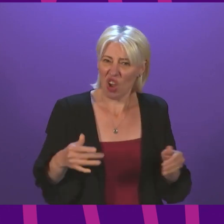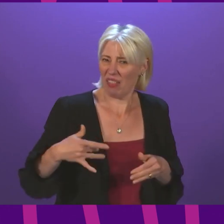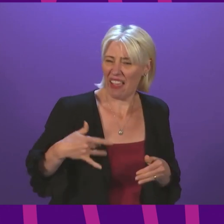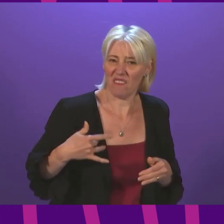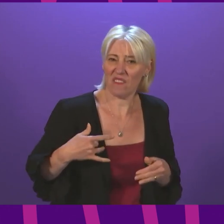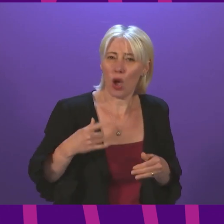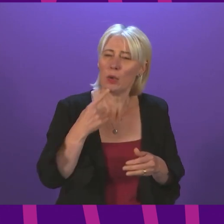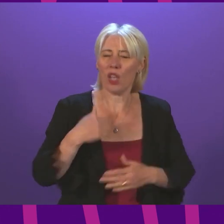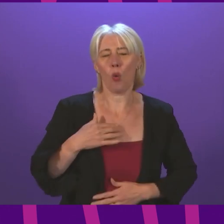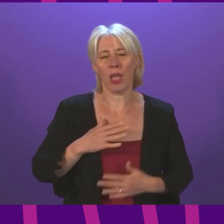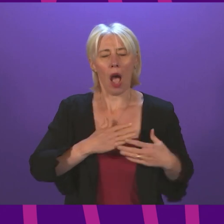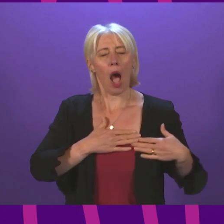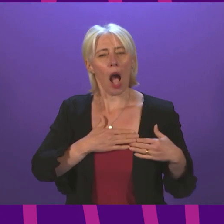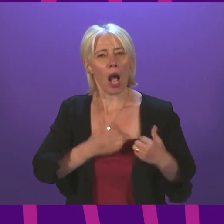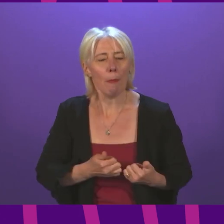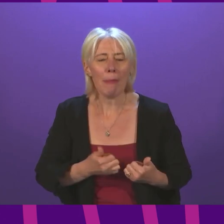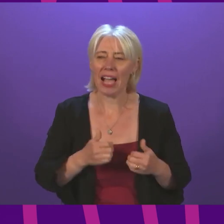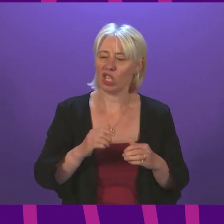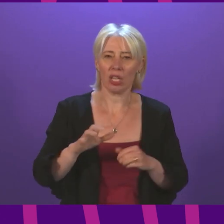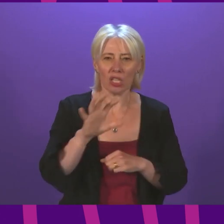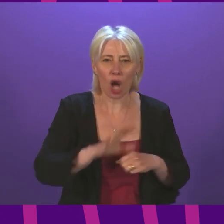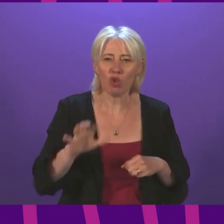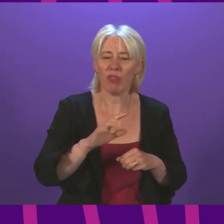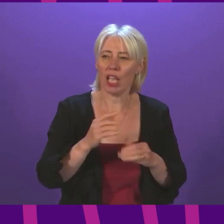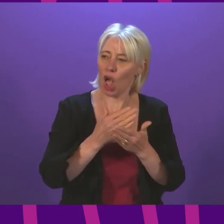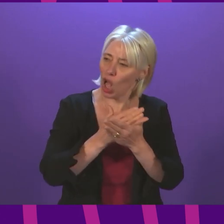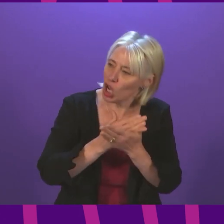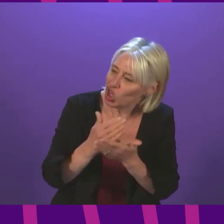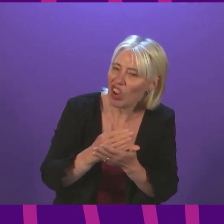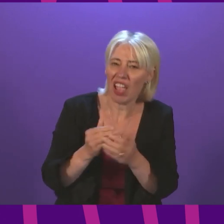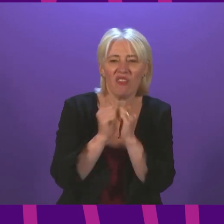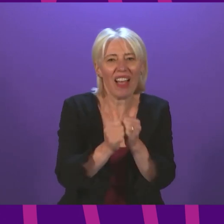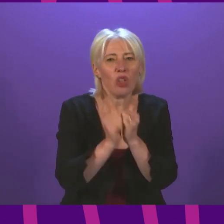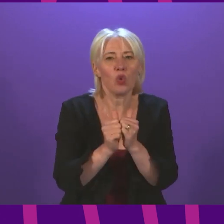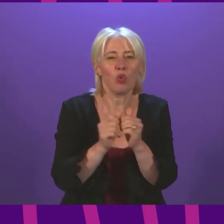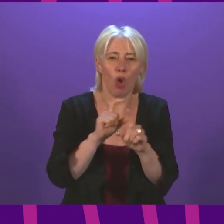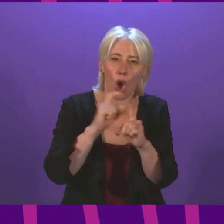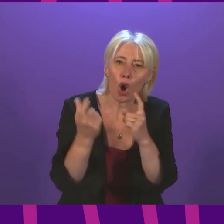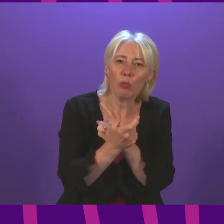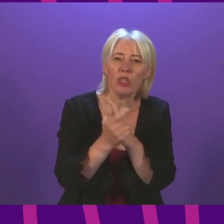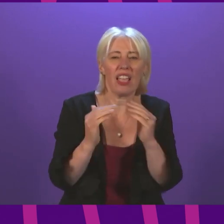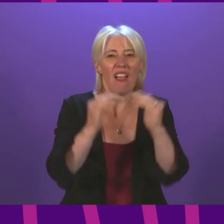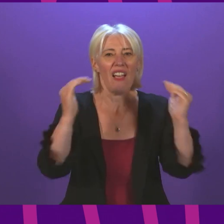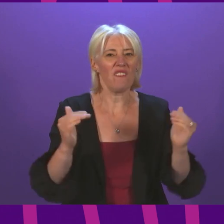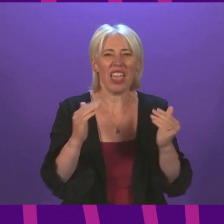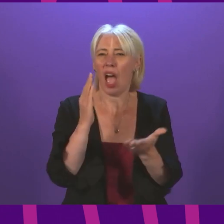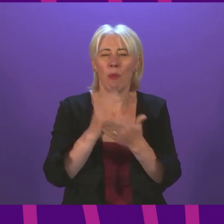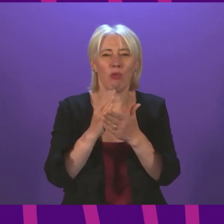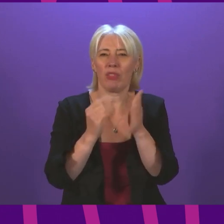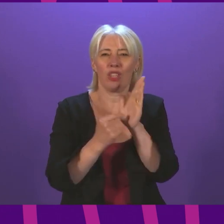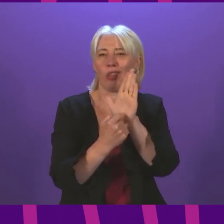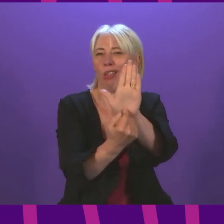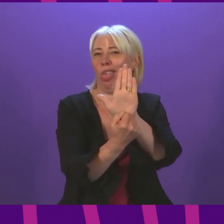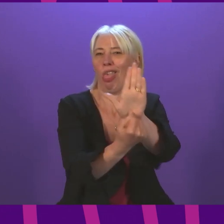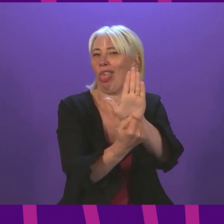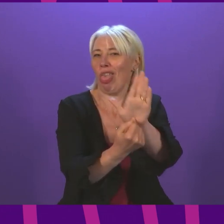country, a society built on shared values of community and fairness, but that's all just for show if you attack those least